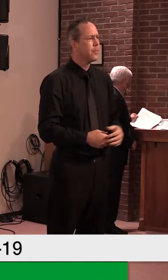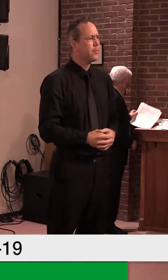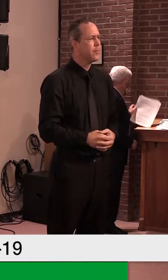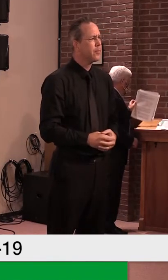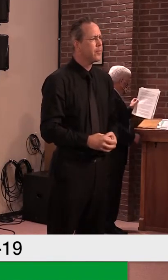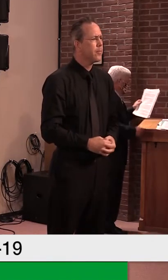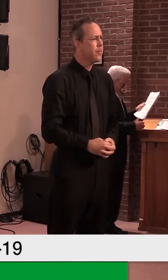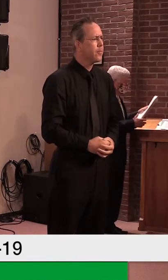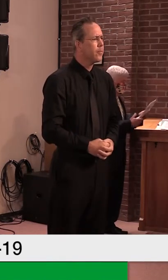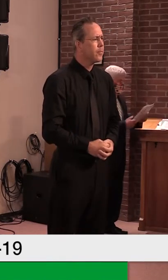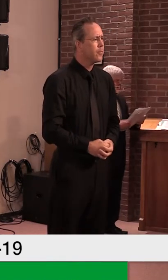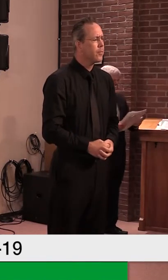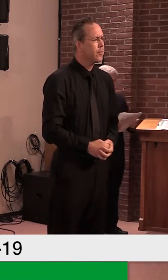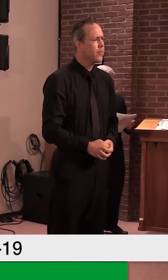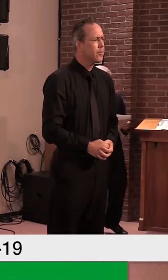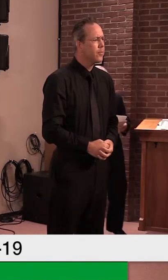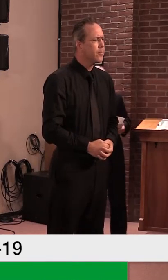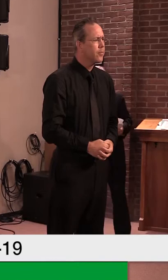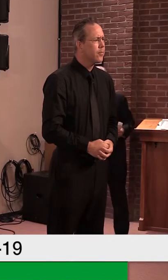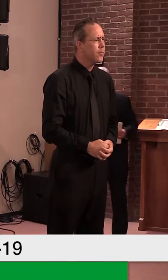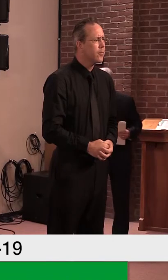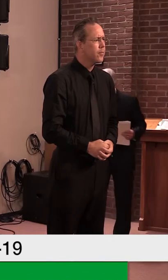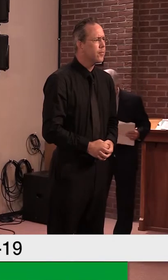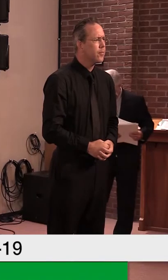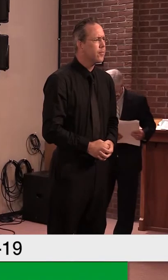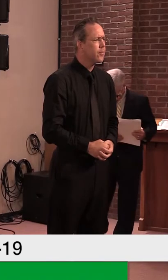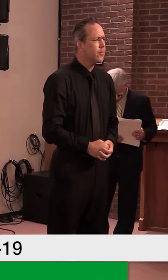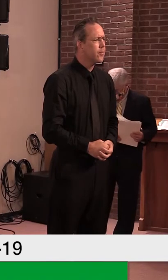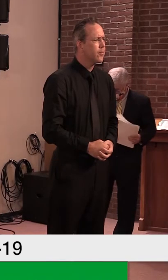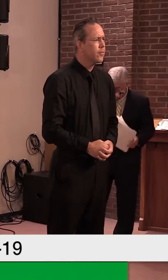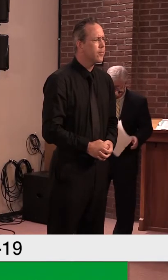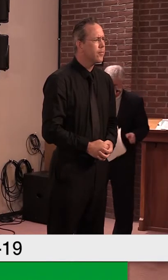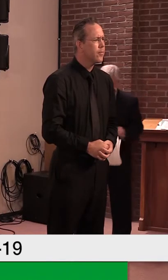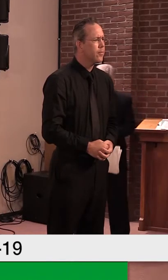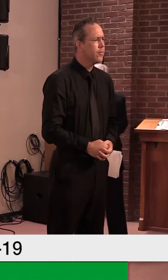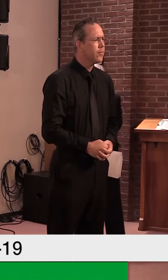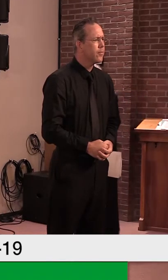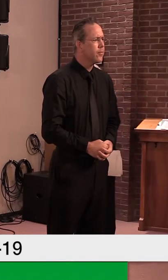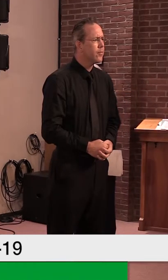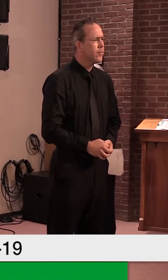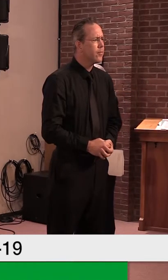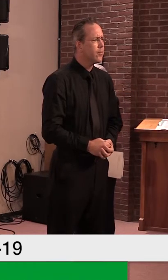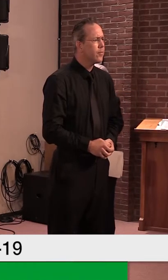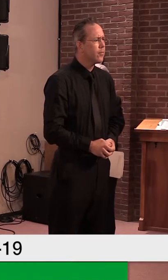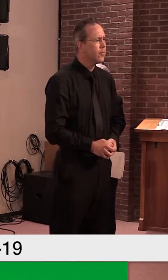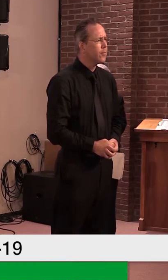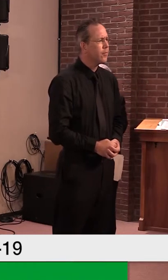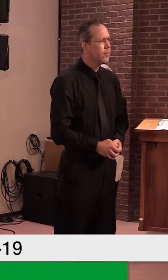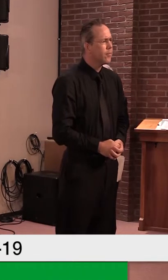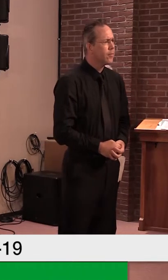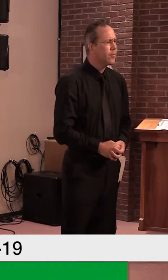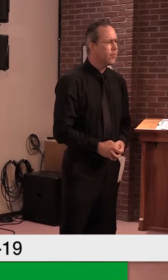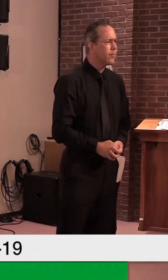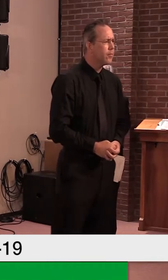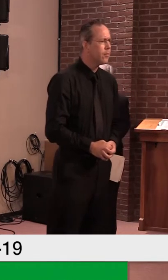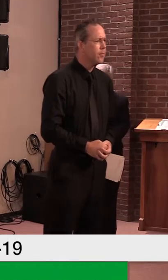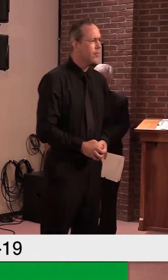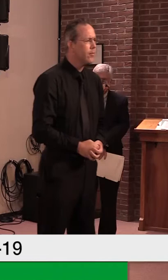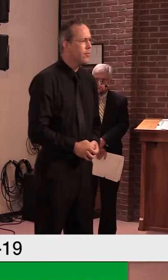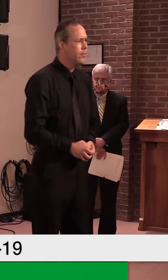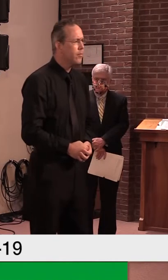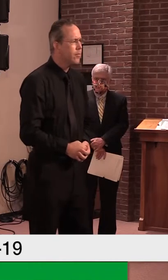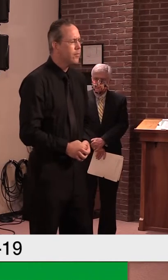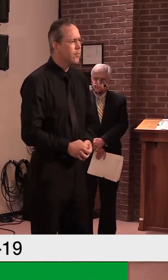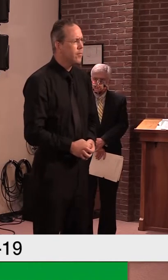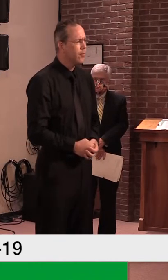I'm curious if you feel that enough was done to prevent outbreaks in that facility and if you can maybe speak to what the state's doing now to make